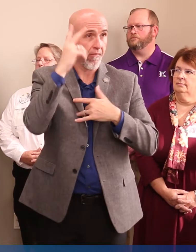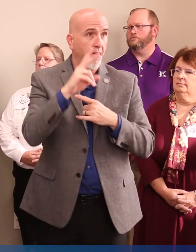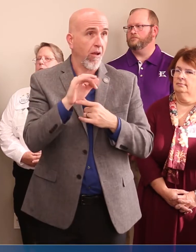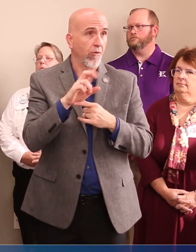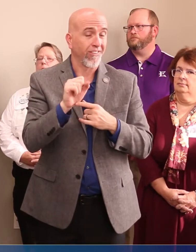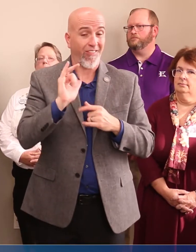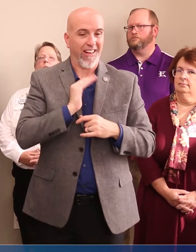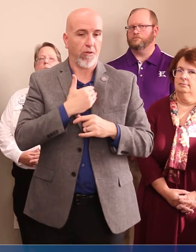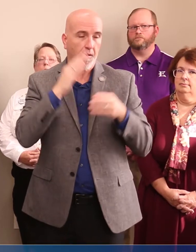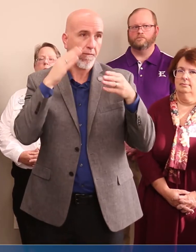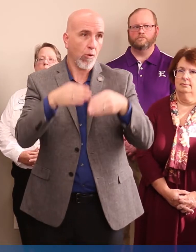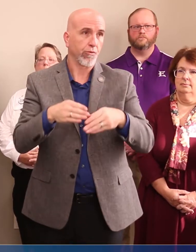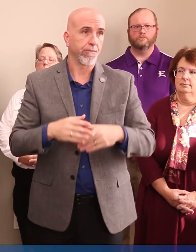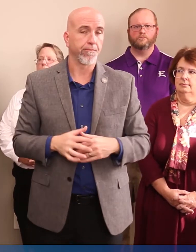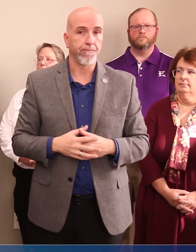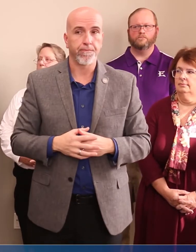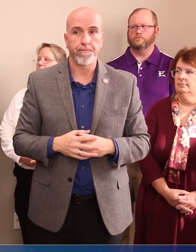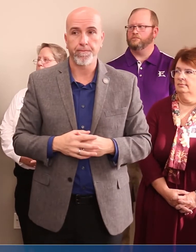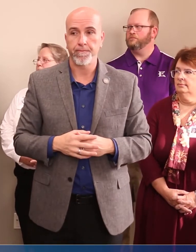that's our focus right now.